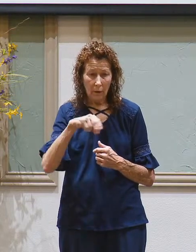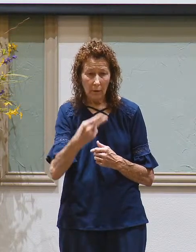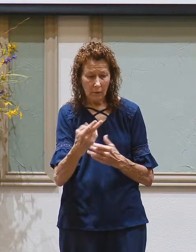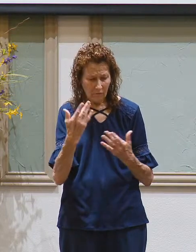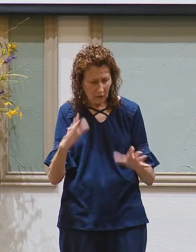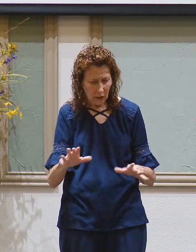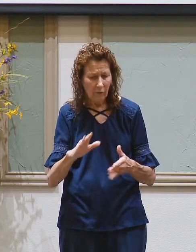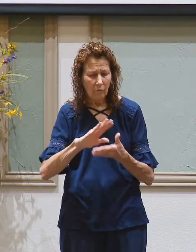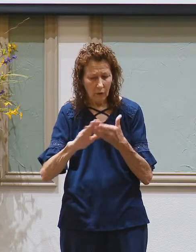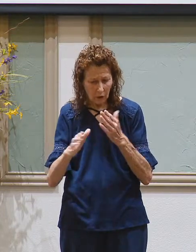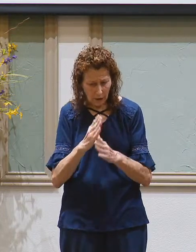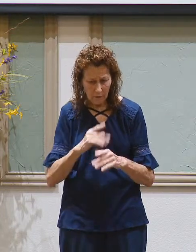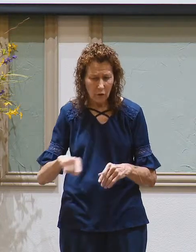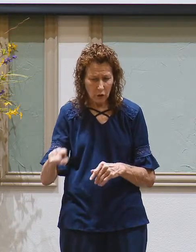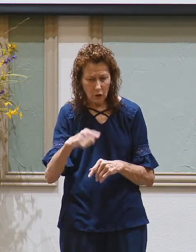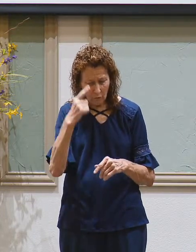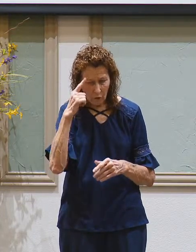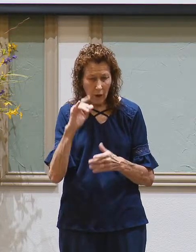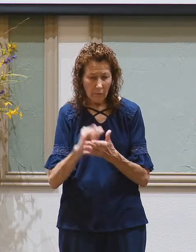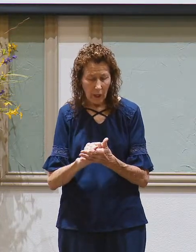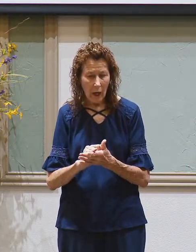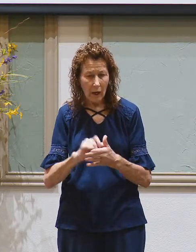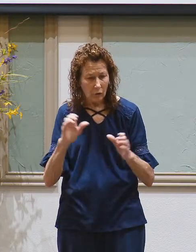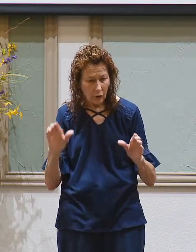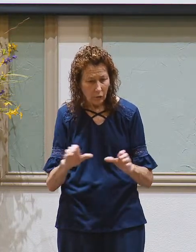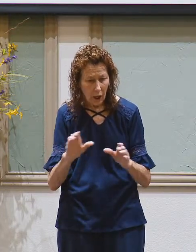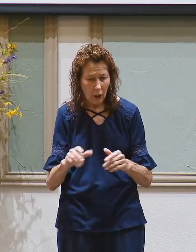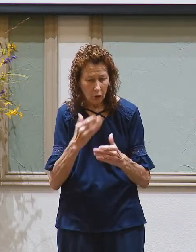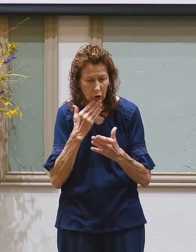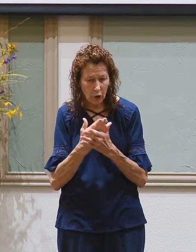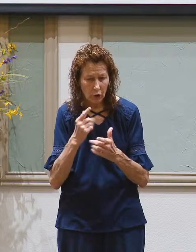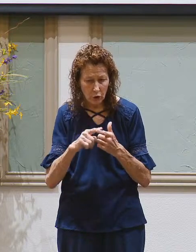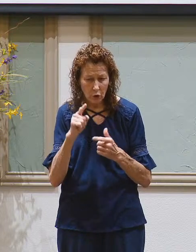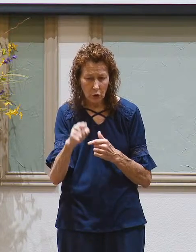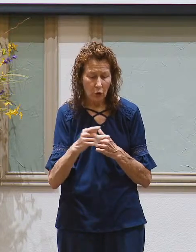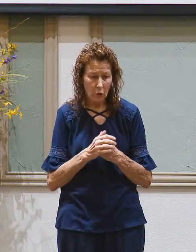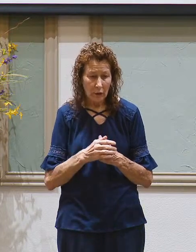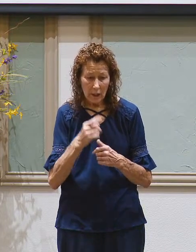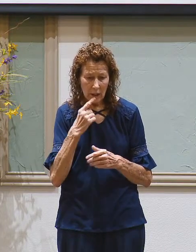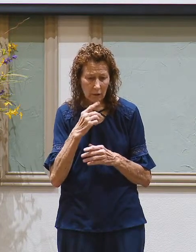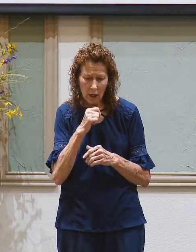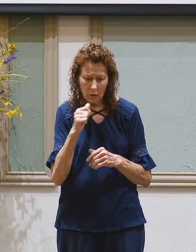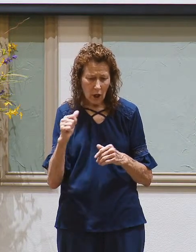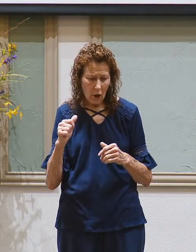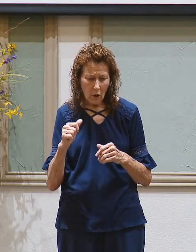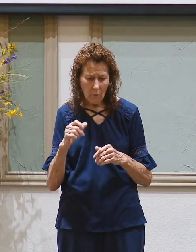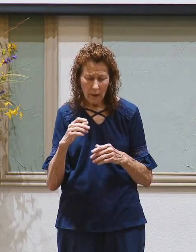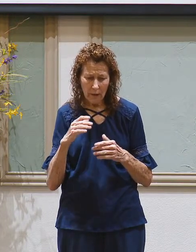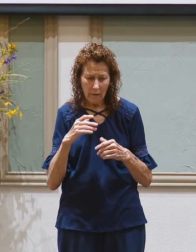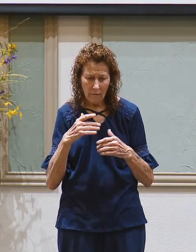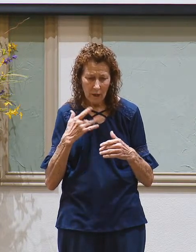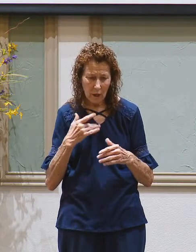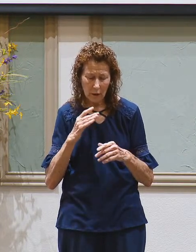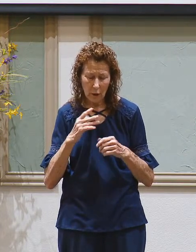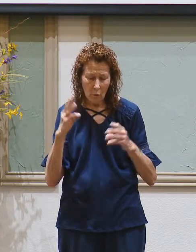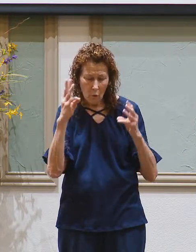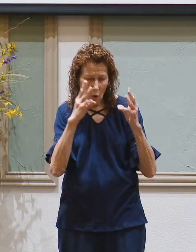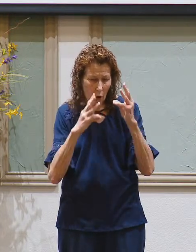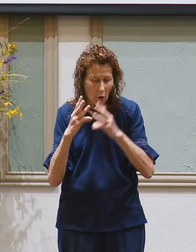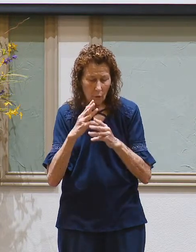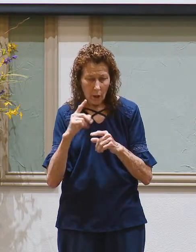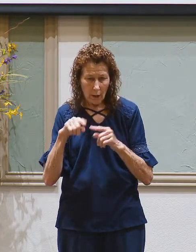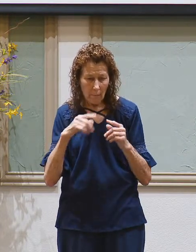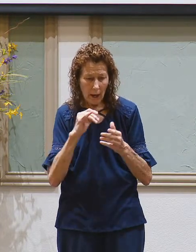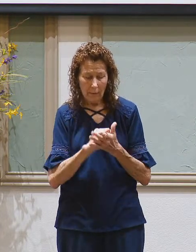already forgiven you for that. He's treated you well. He even said, don't be stressed out over all of